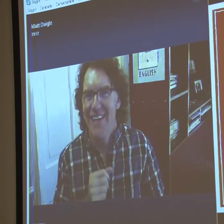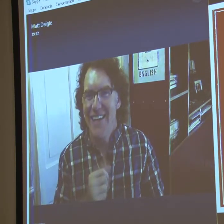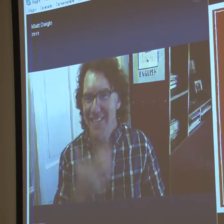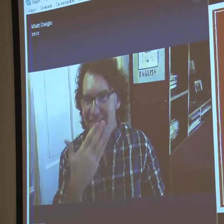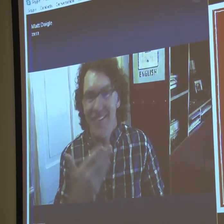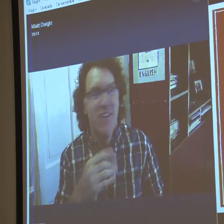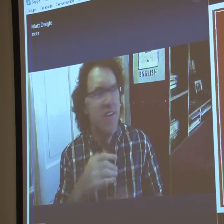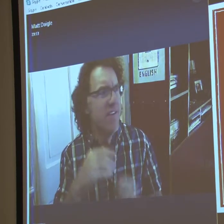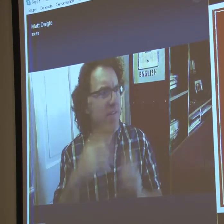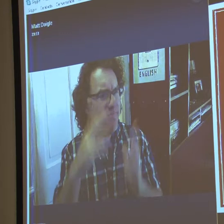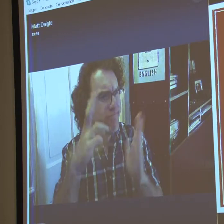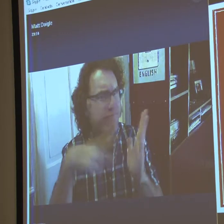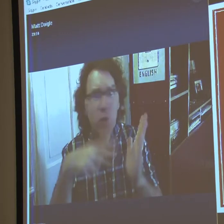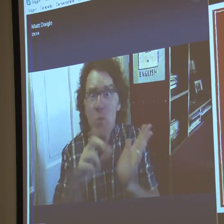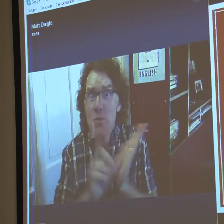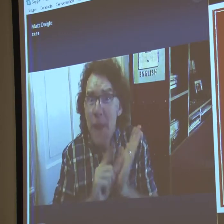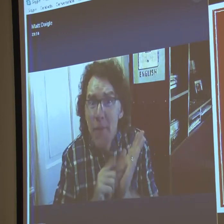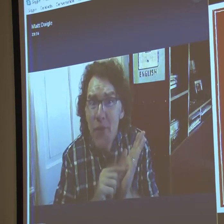wait to watch the cartoons.